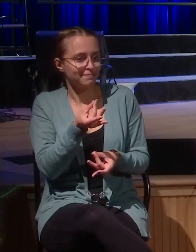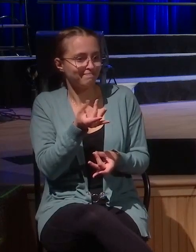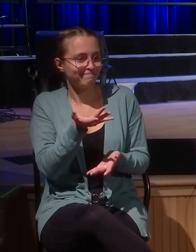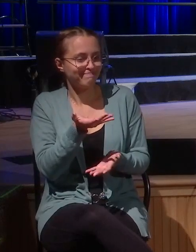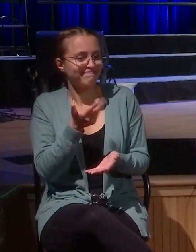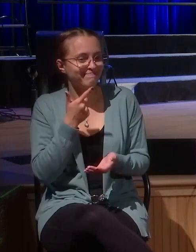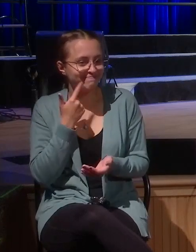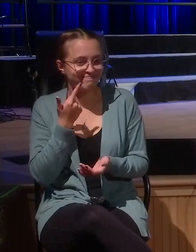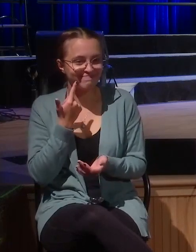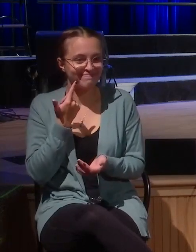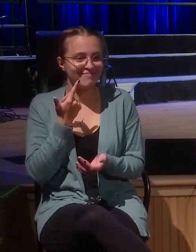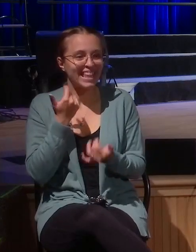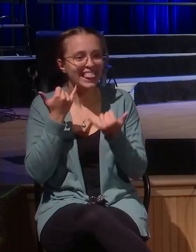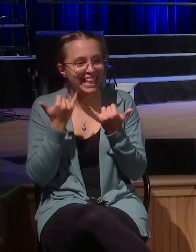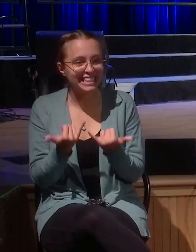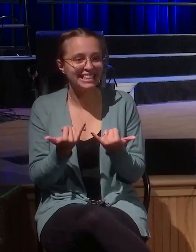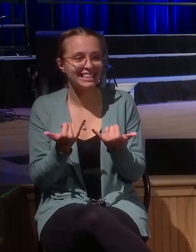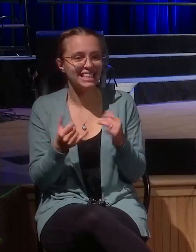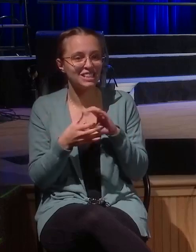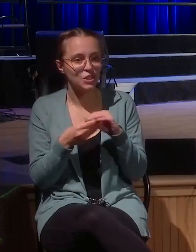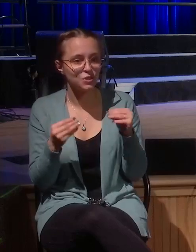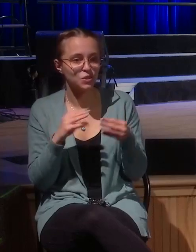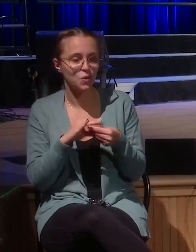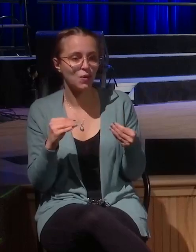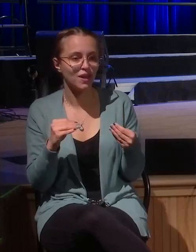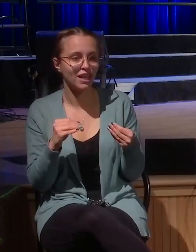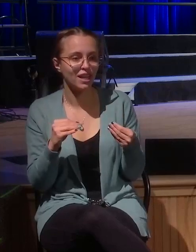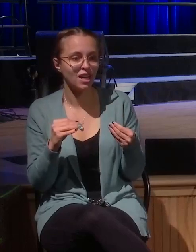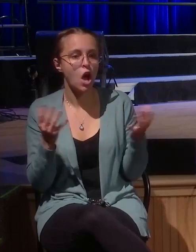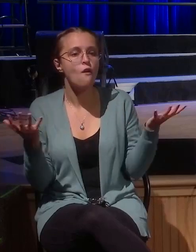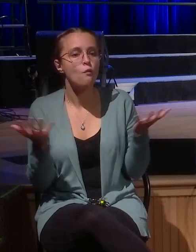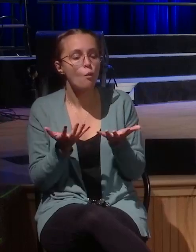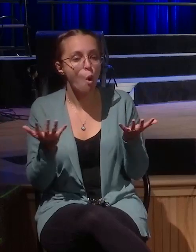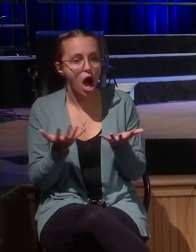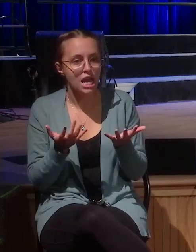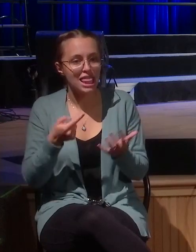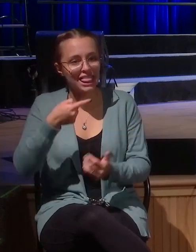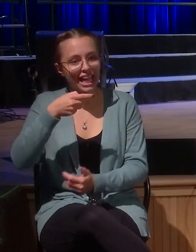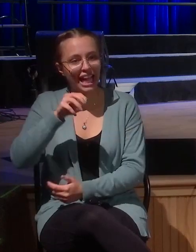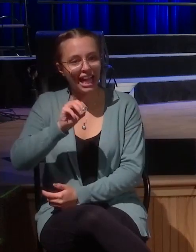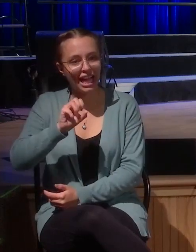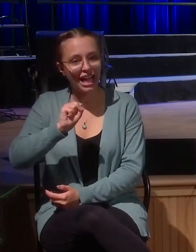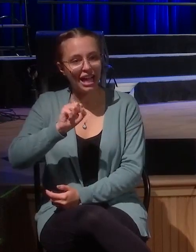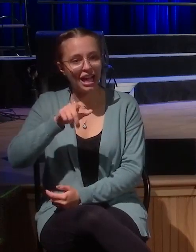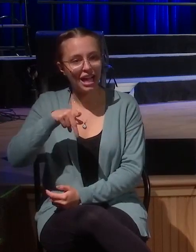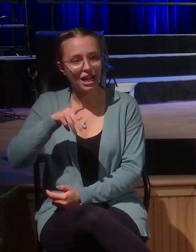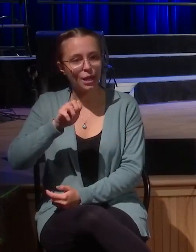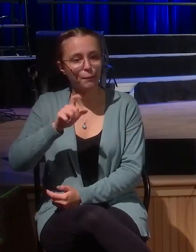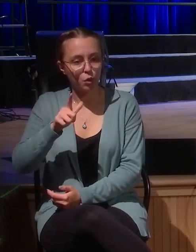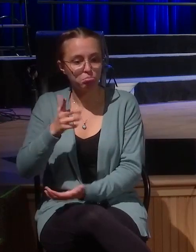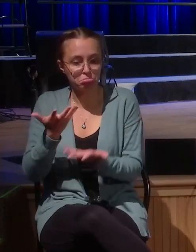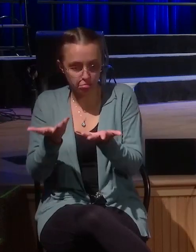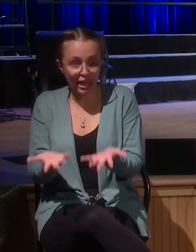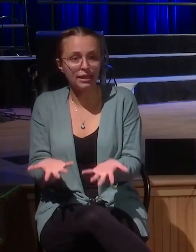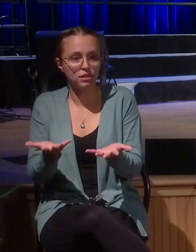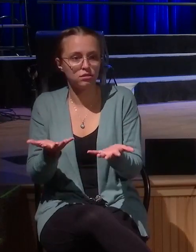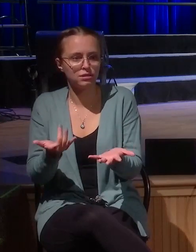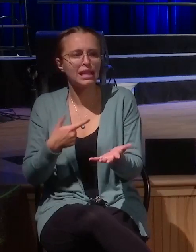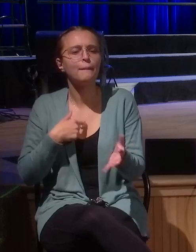this is the story of what the gospel is. And let me explain to you, let me explain what I mean by that as we get into the next part here.